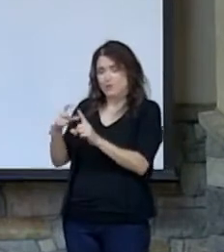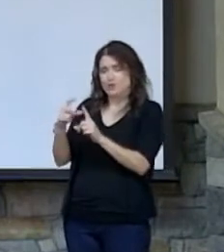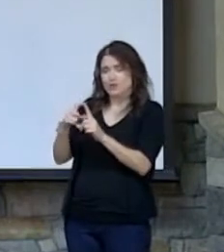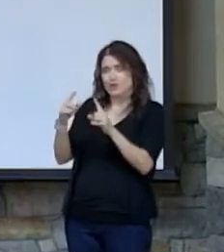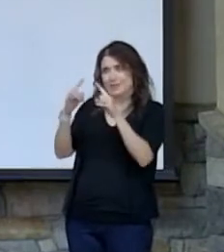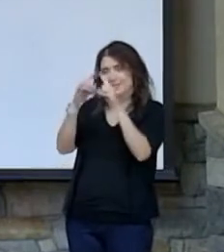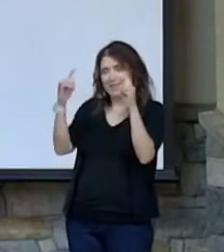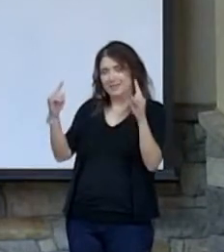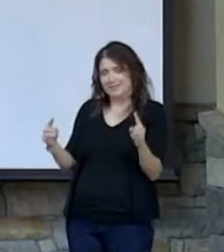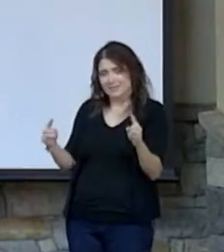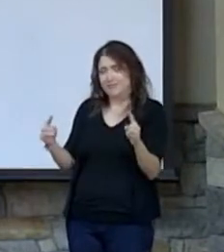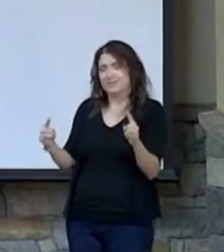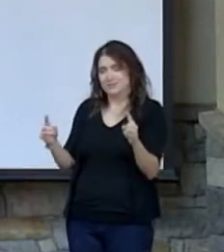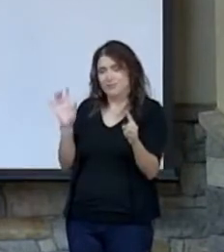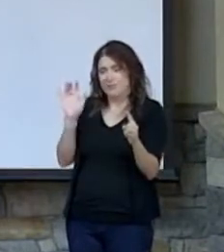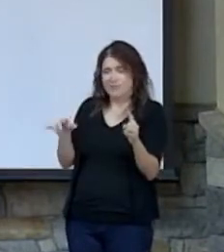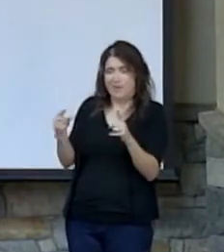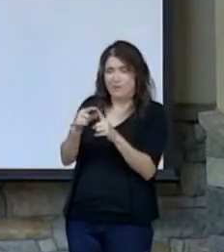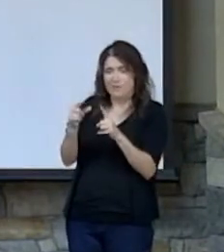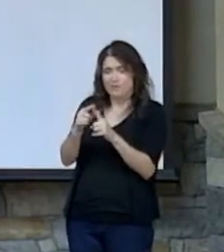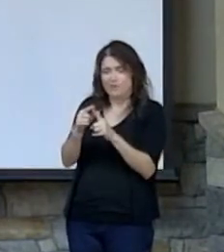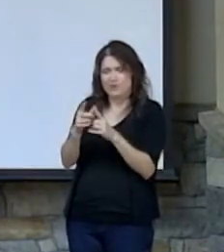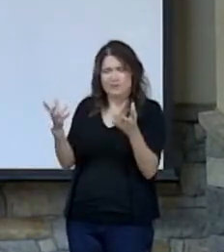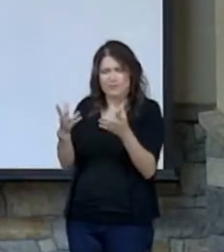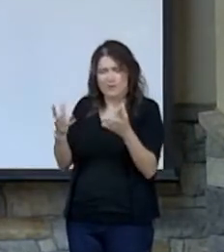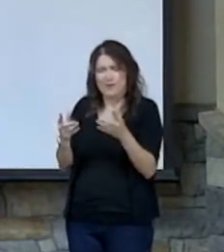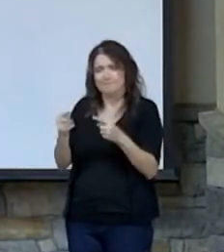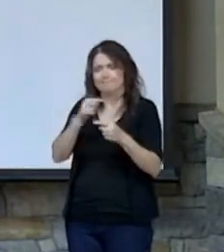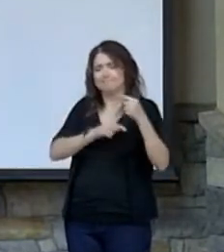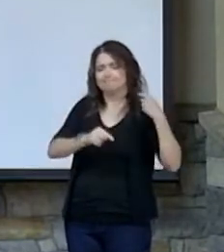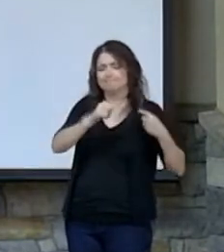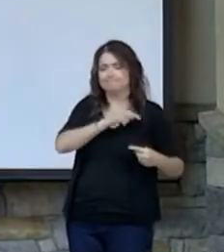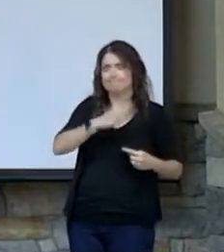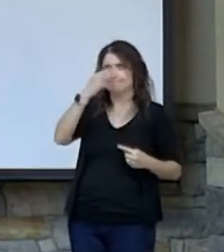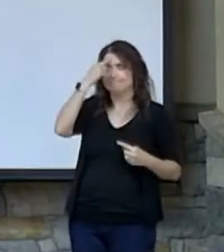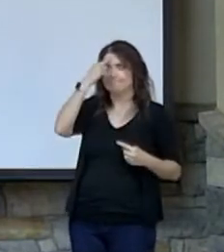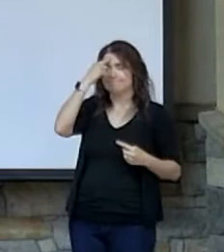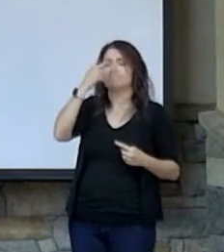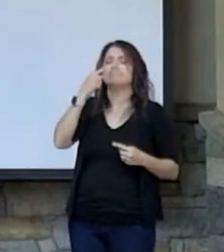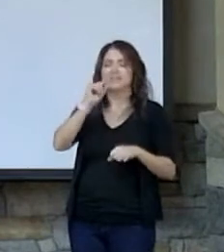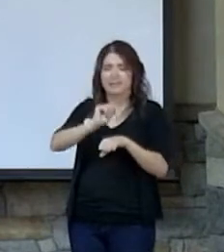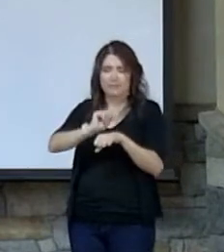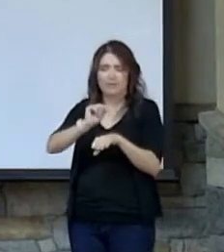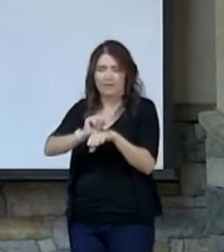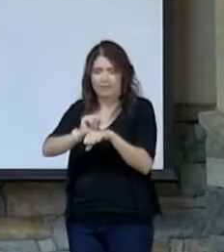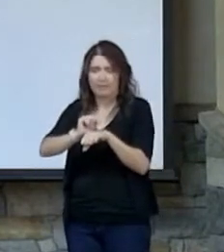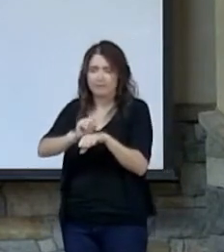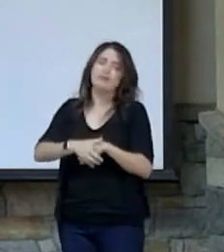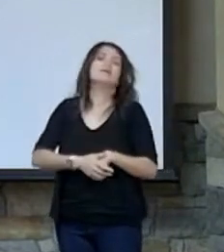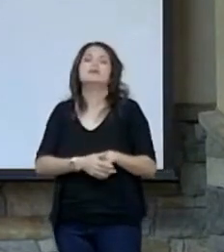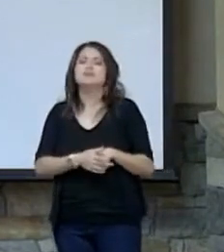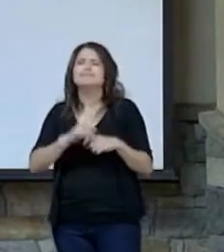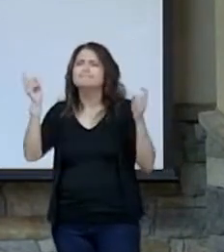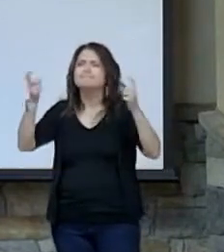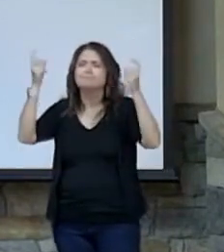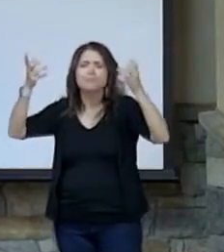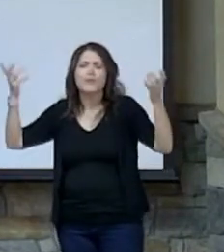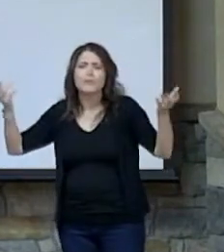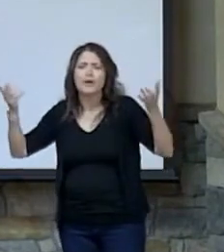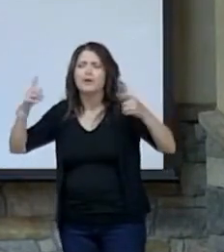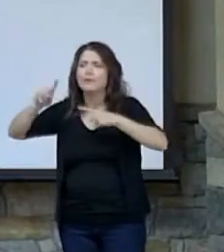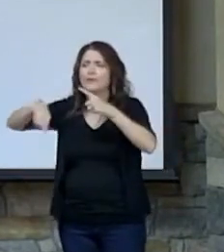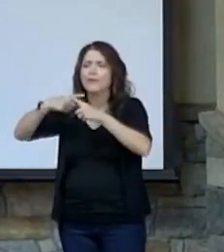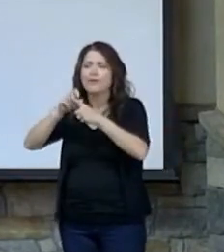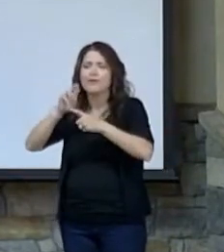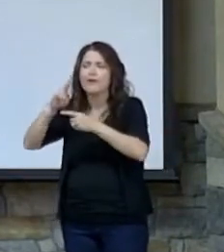when the word tent is used, it's referencing back in the mind of the Jews to the tabernacle. What were they celebrating upon the return